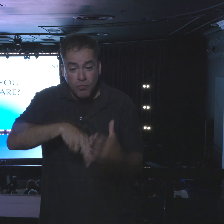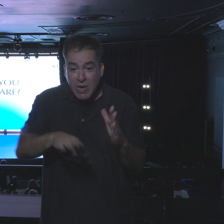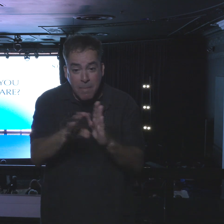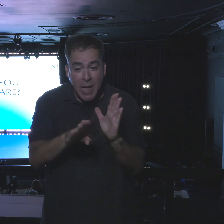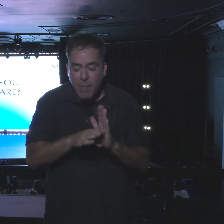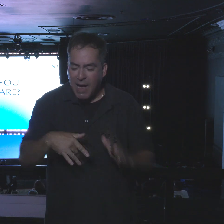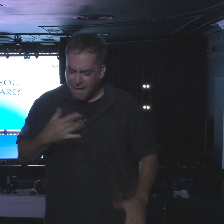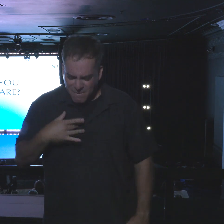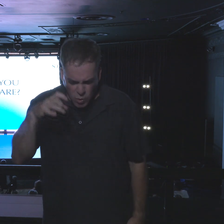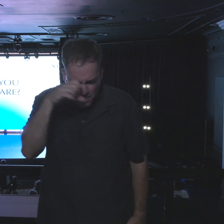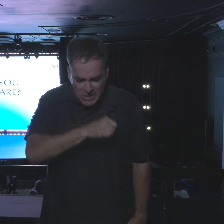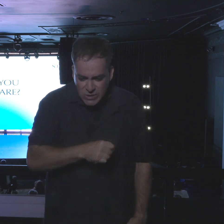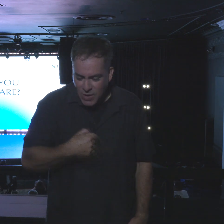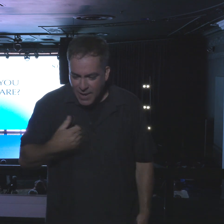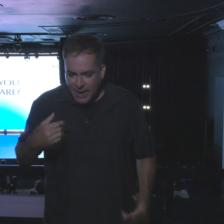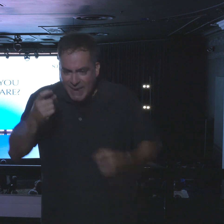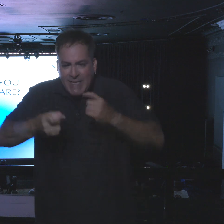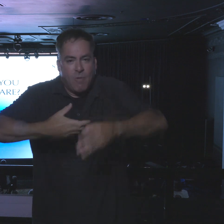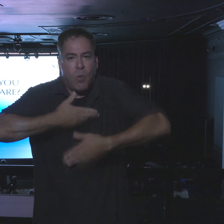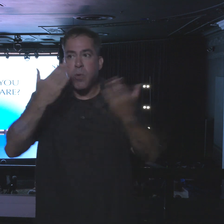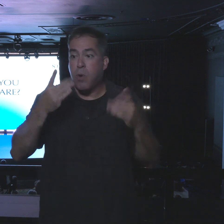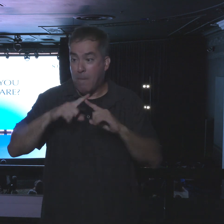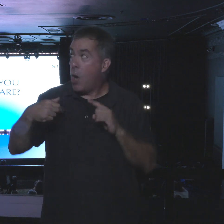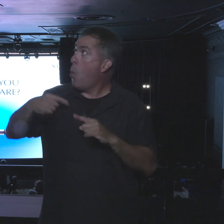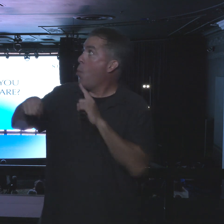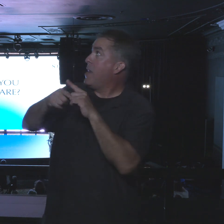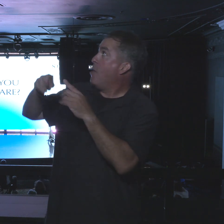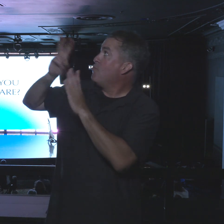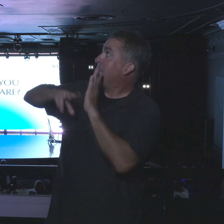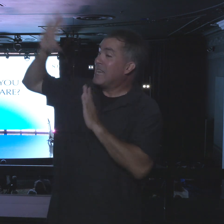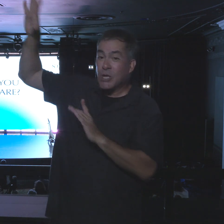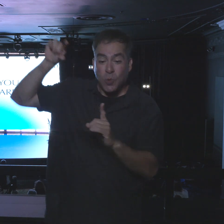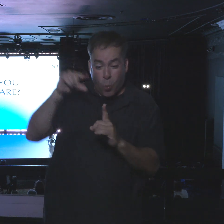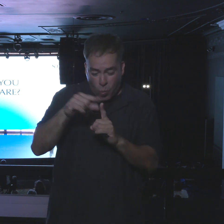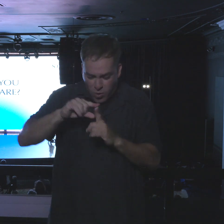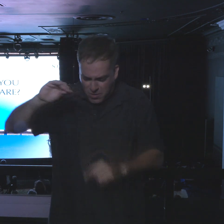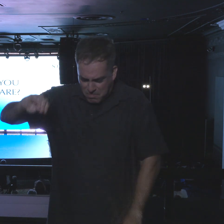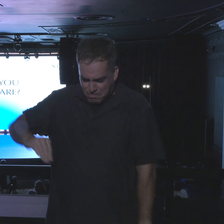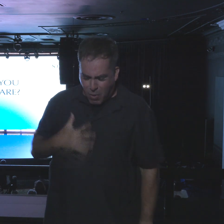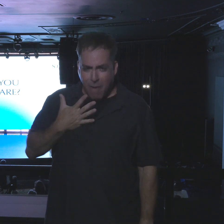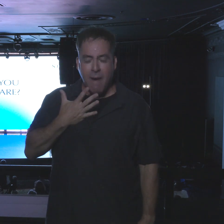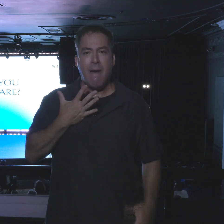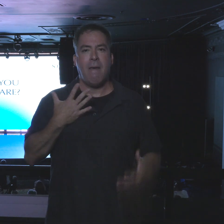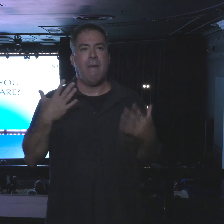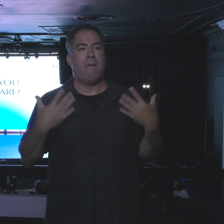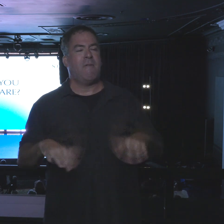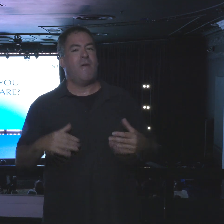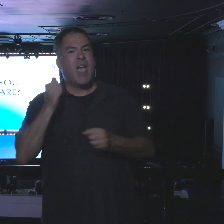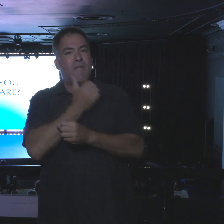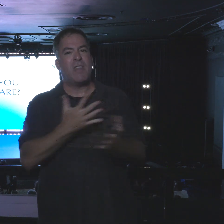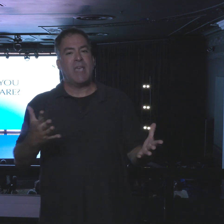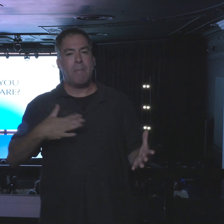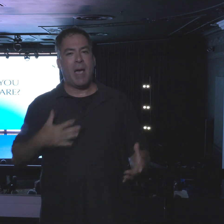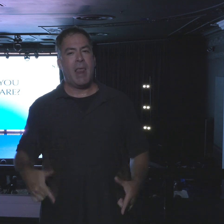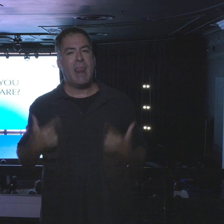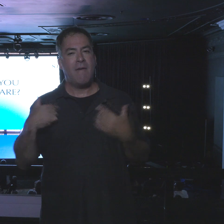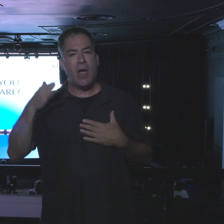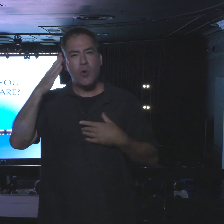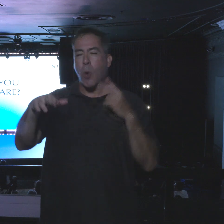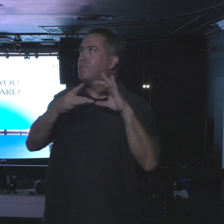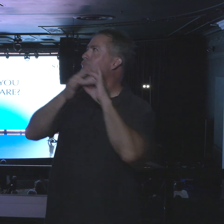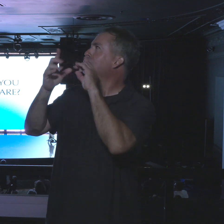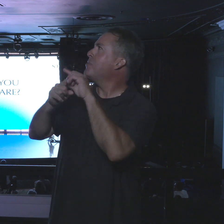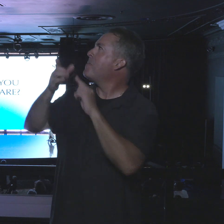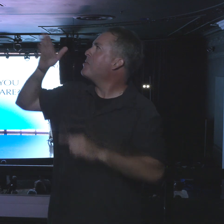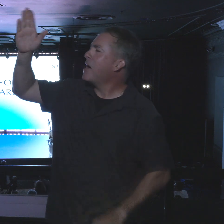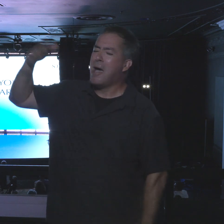nothing to give out. But when I'm in the word of God, the word of God activates everything else I know about God.